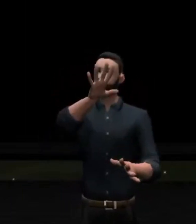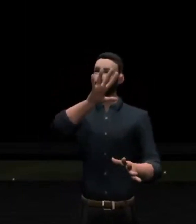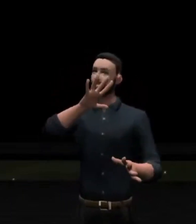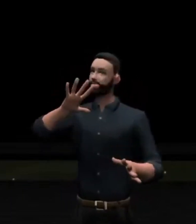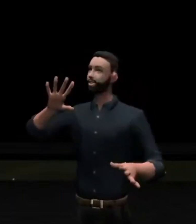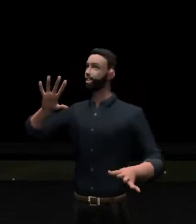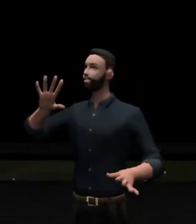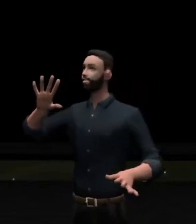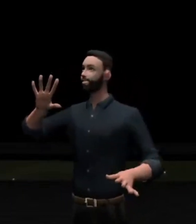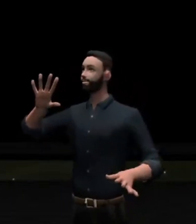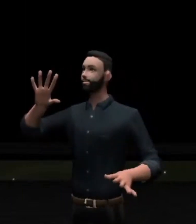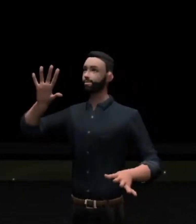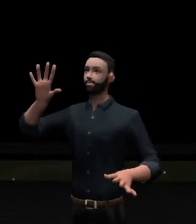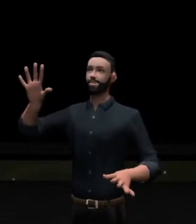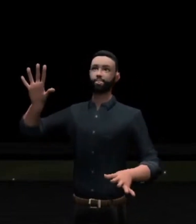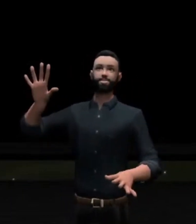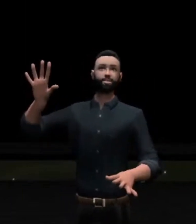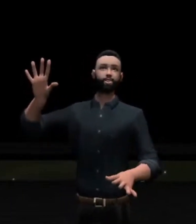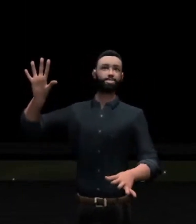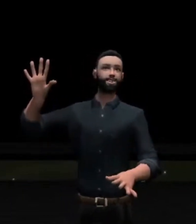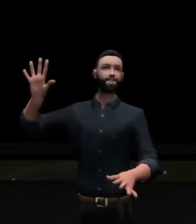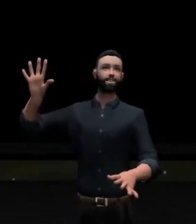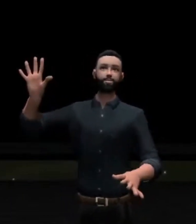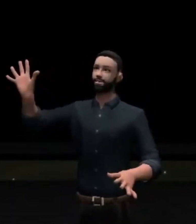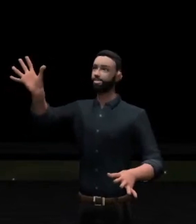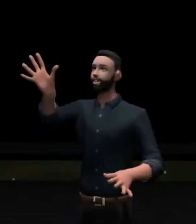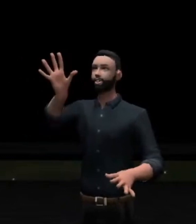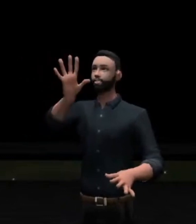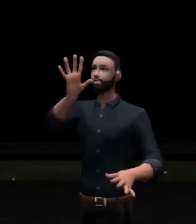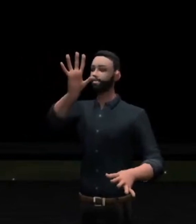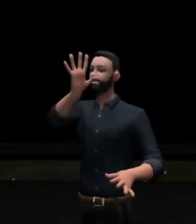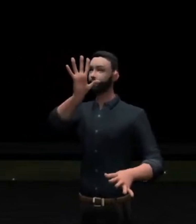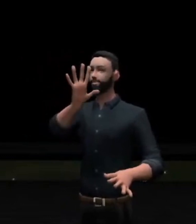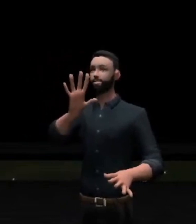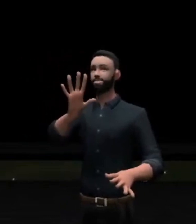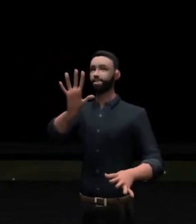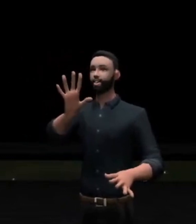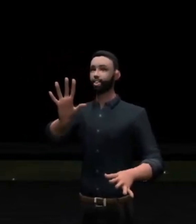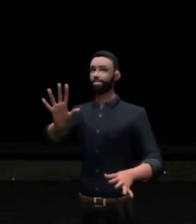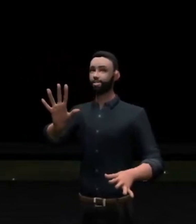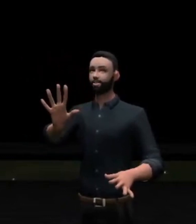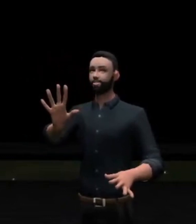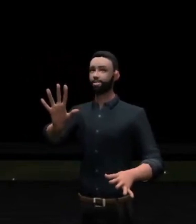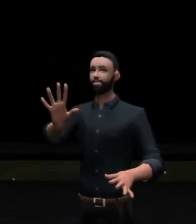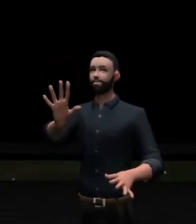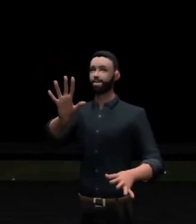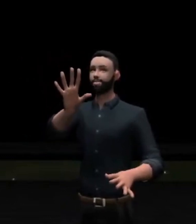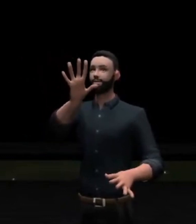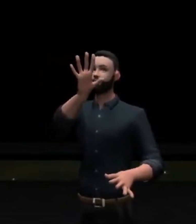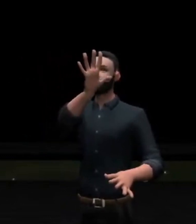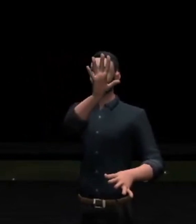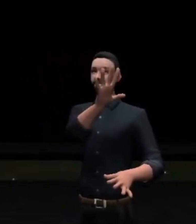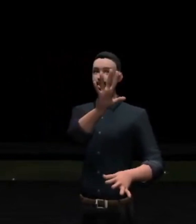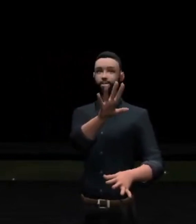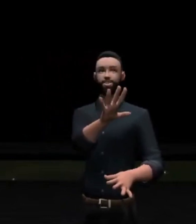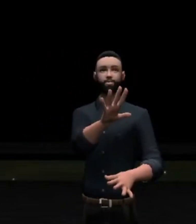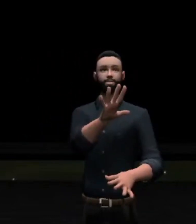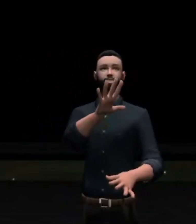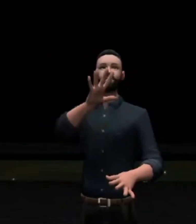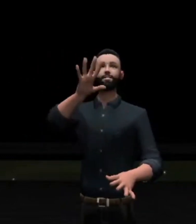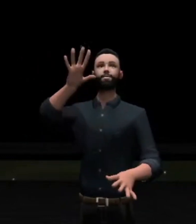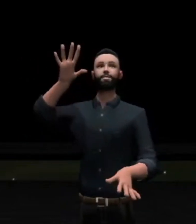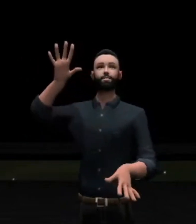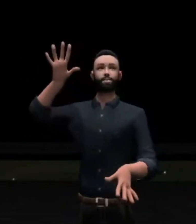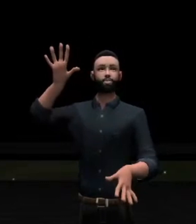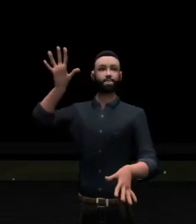true Christian can taste all of it and still say, it's all so, so good. That doesn't mean we don't wrestle